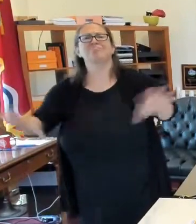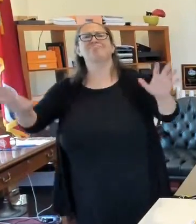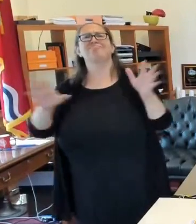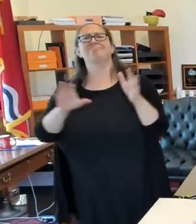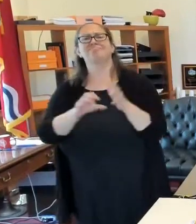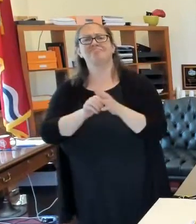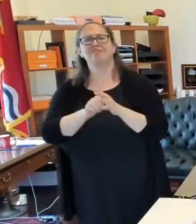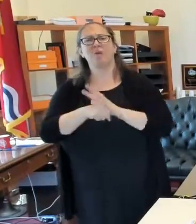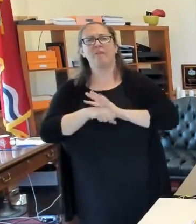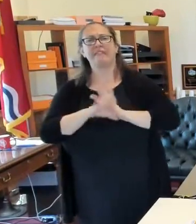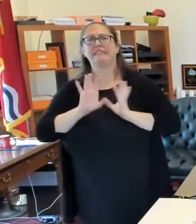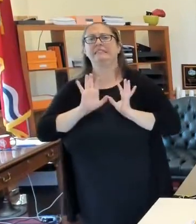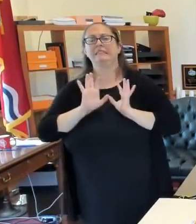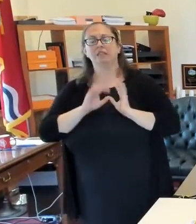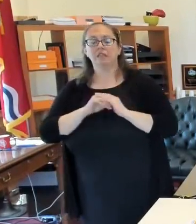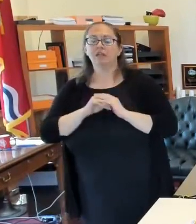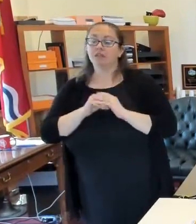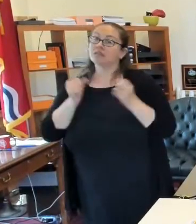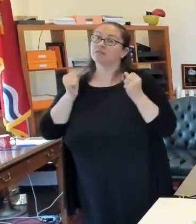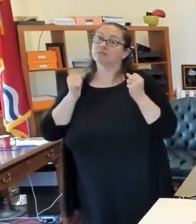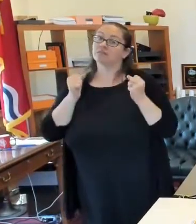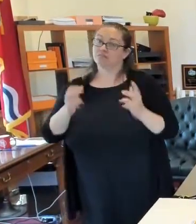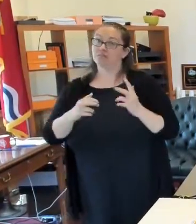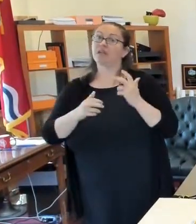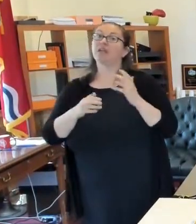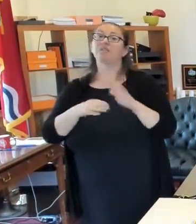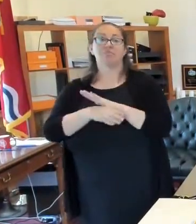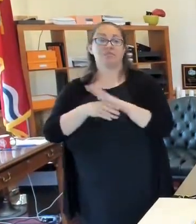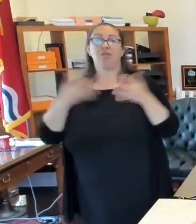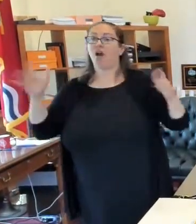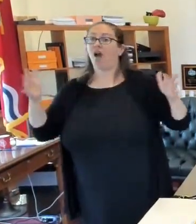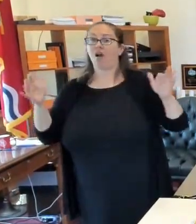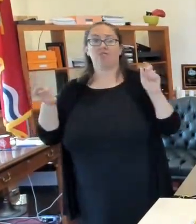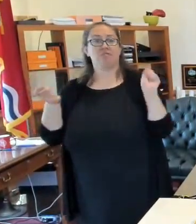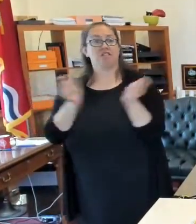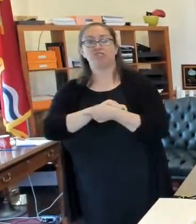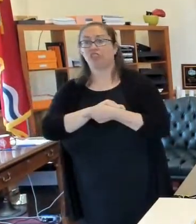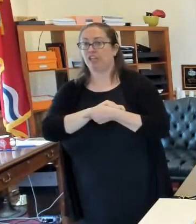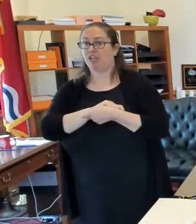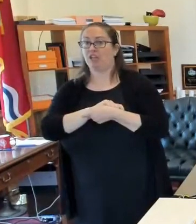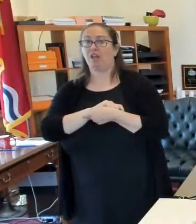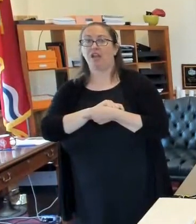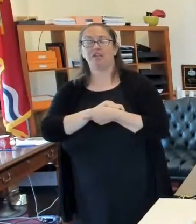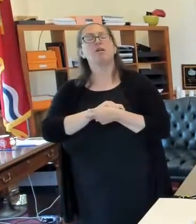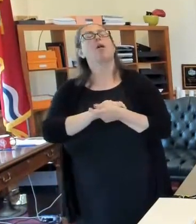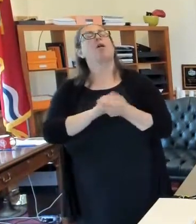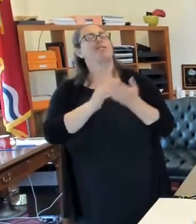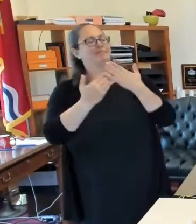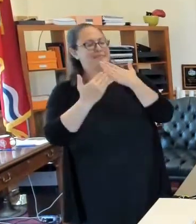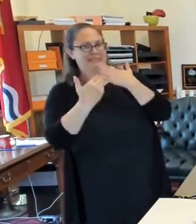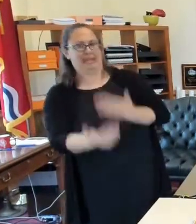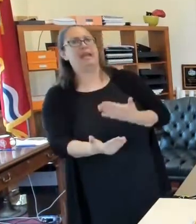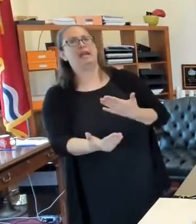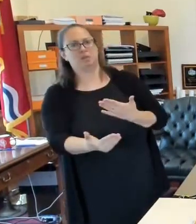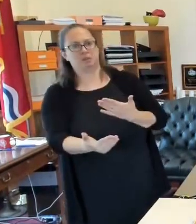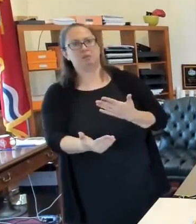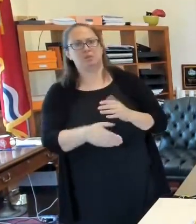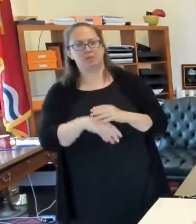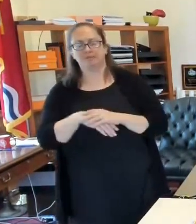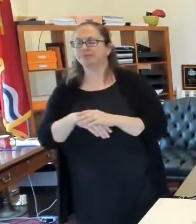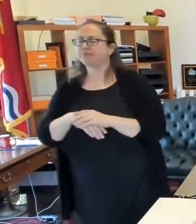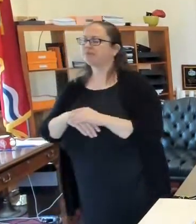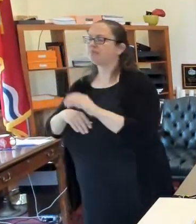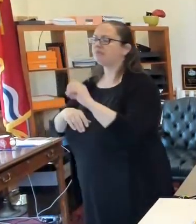so a lot of businesses are, have already made a lot of adjustments and, um, we thank them for that. Question from